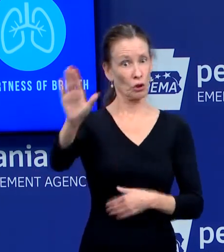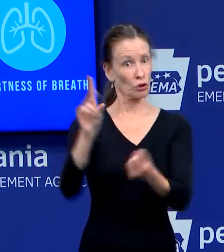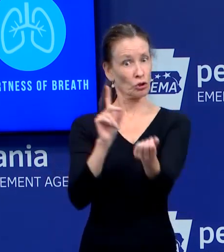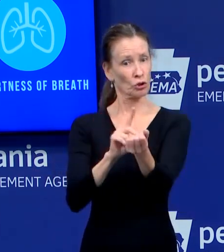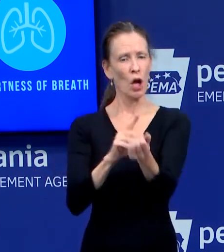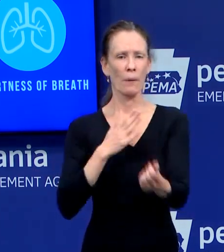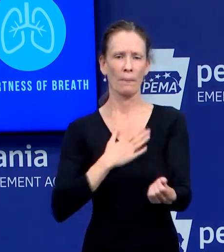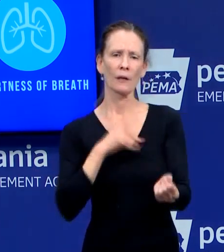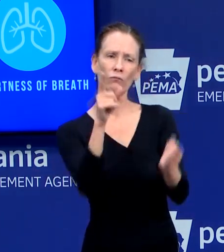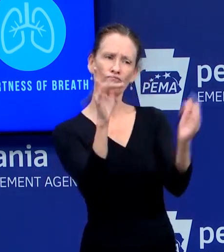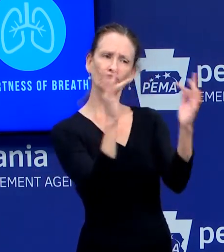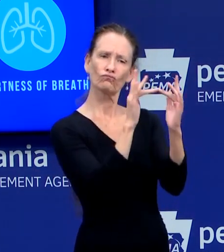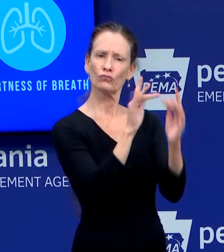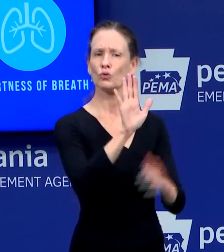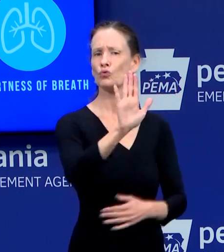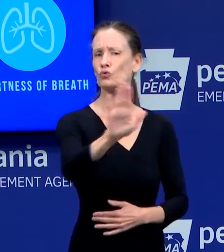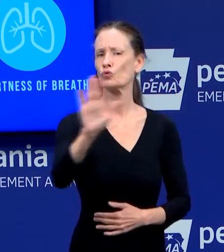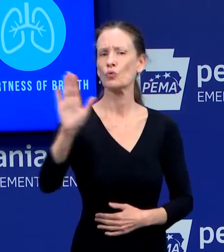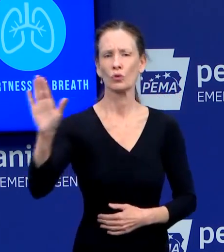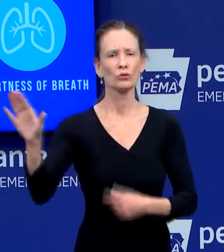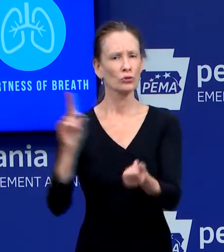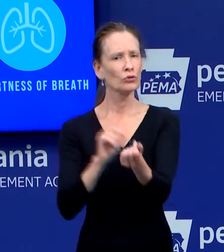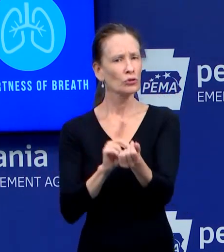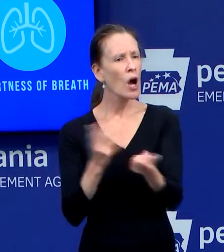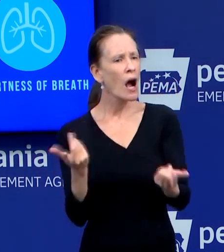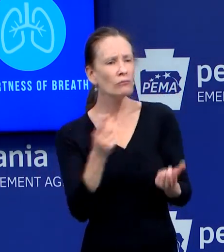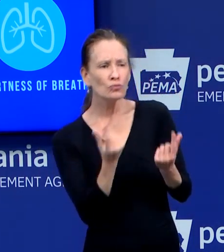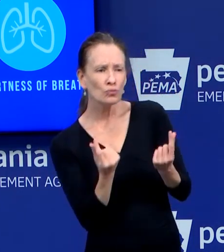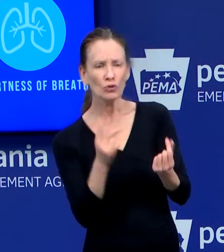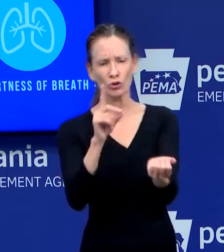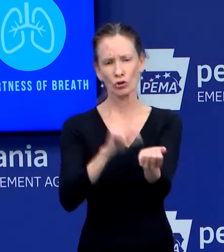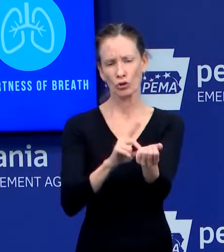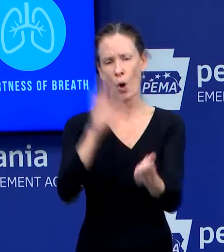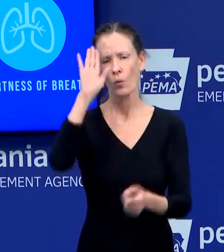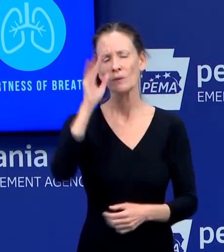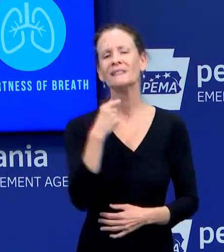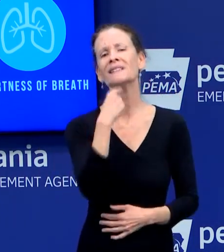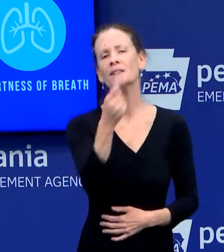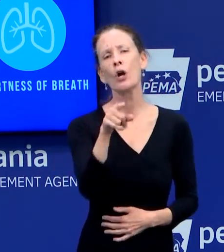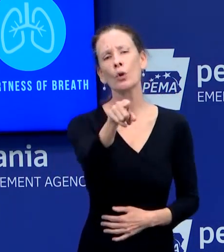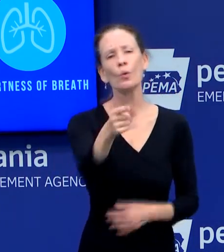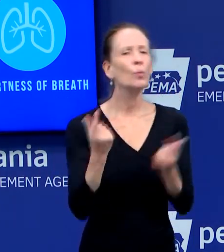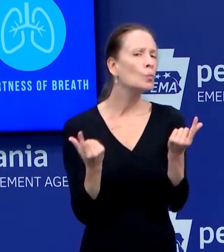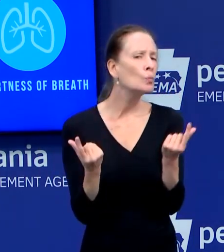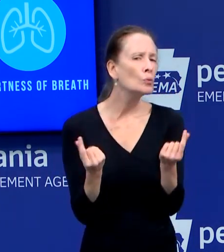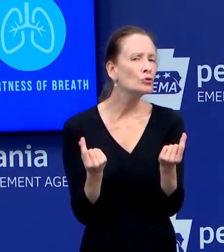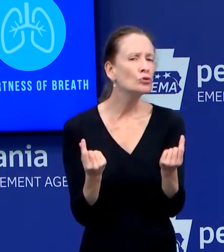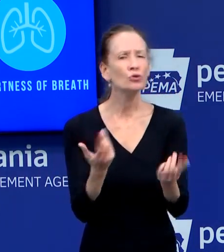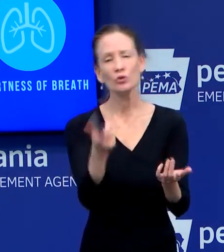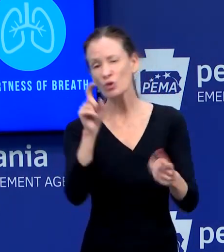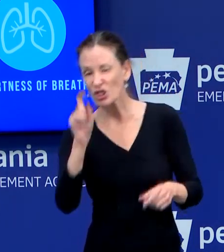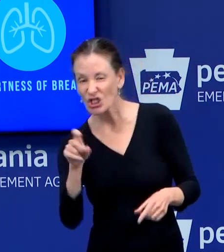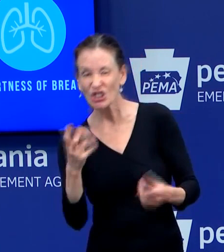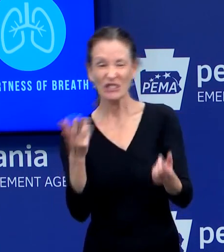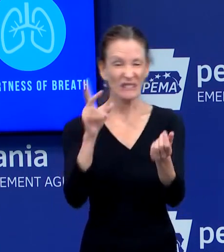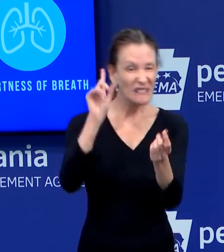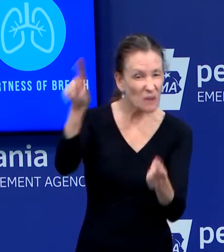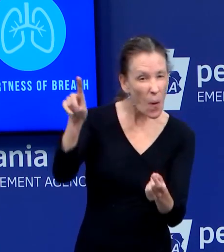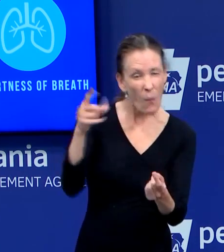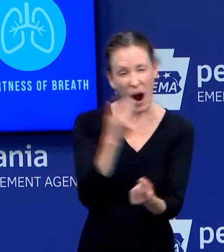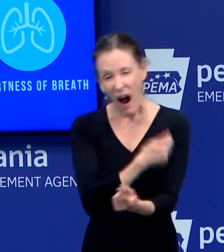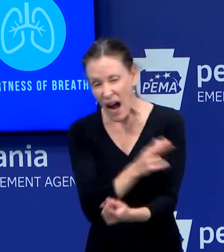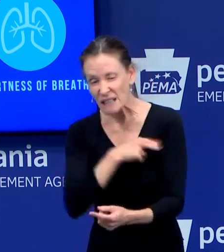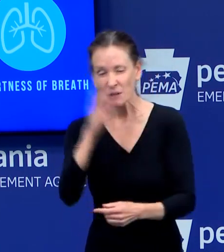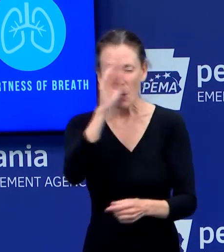how to assess patients and with information about testing. we will continue to do that. What is